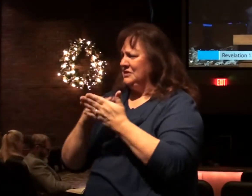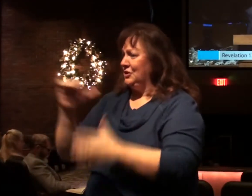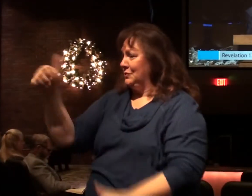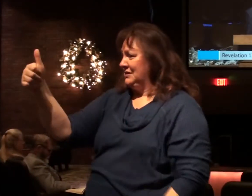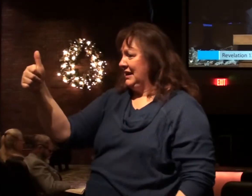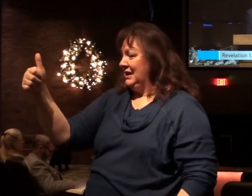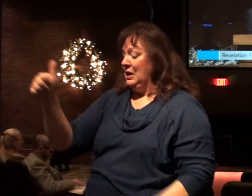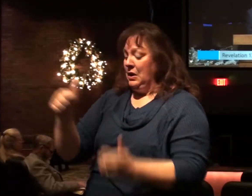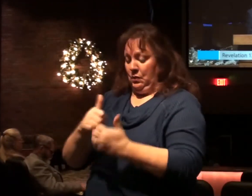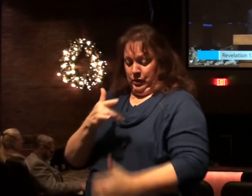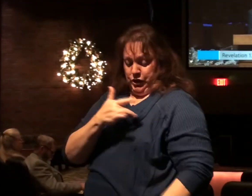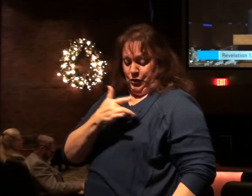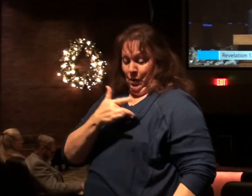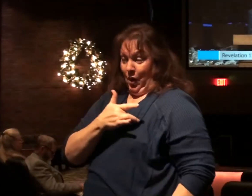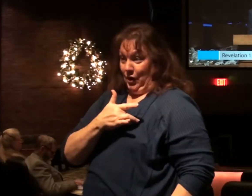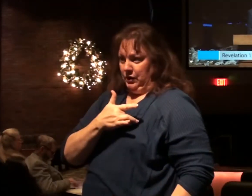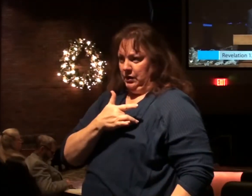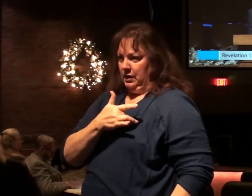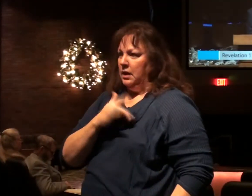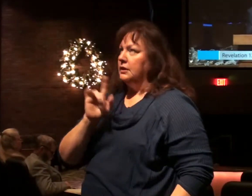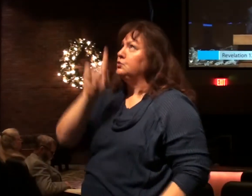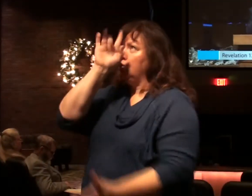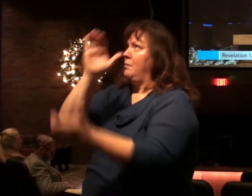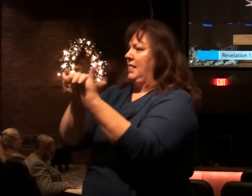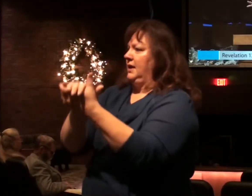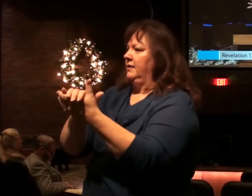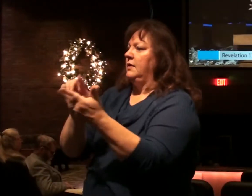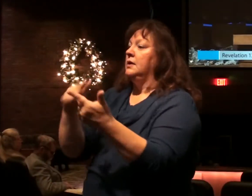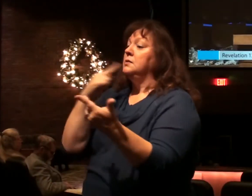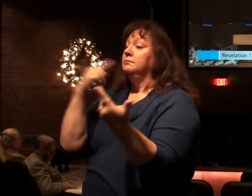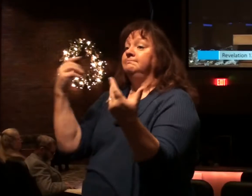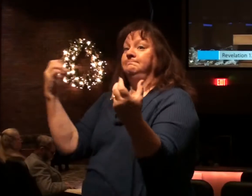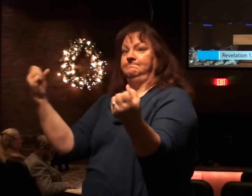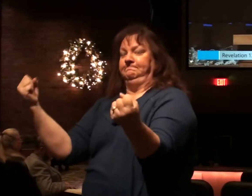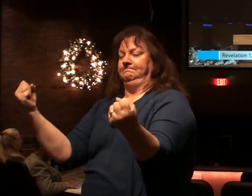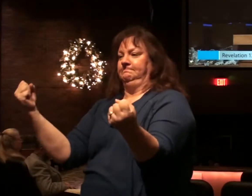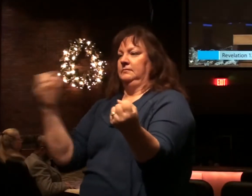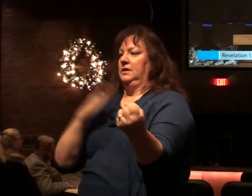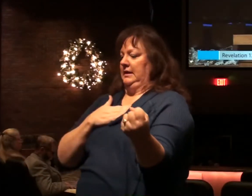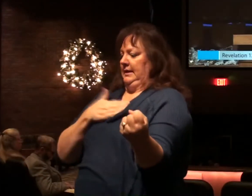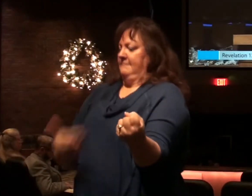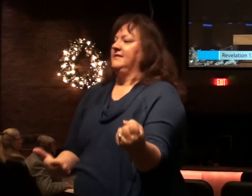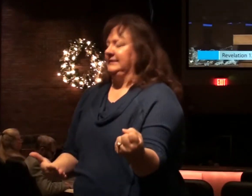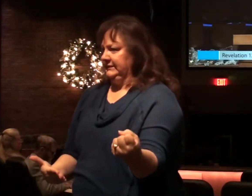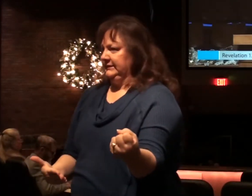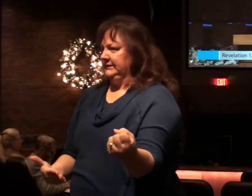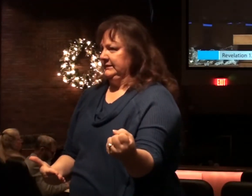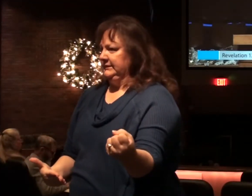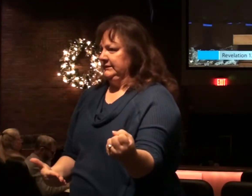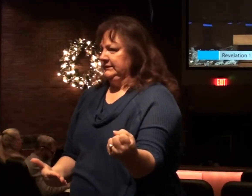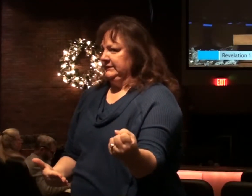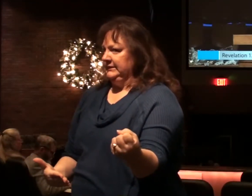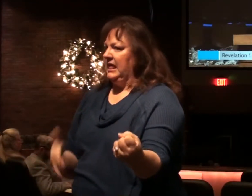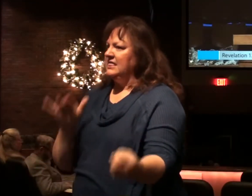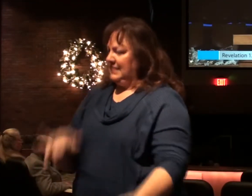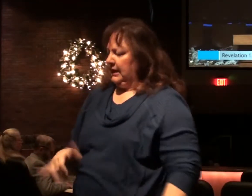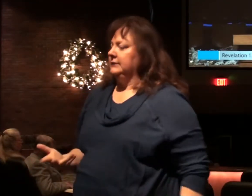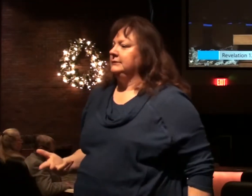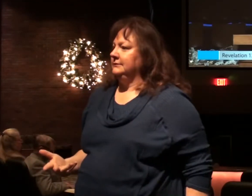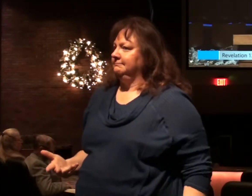says, with your heart you believe. With your mouth you confess. That's what we have here.